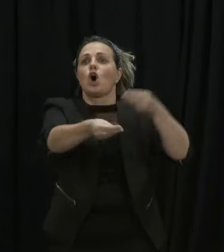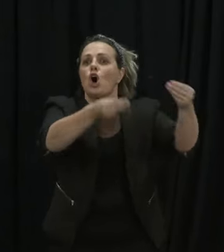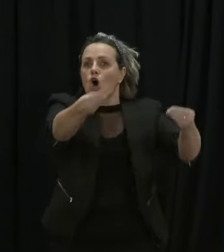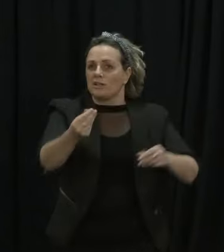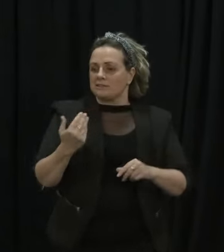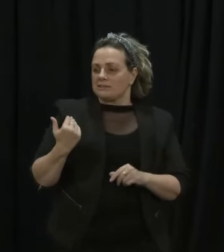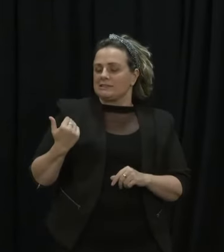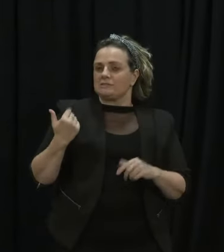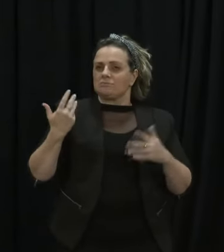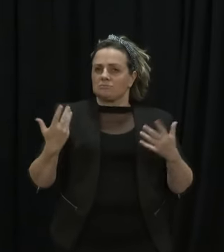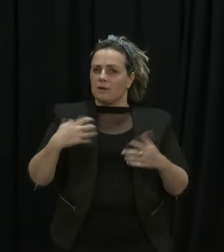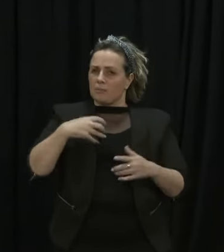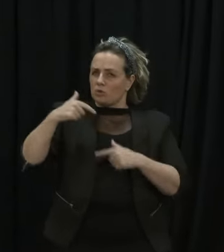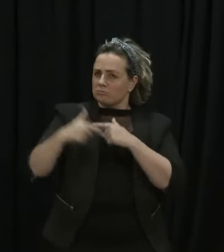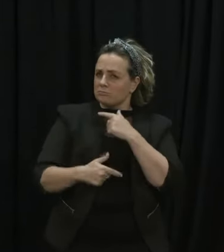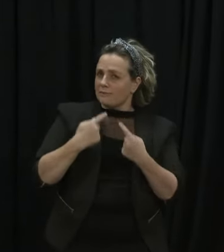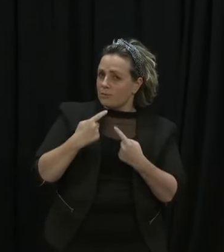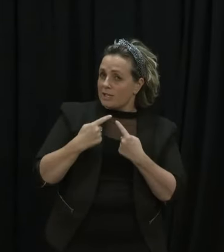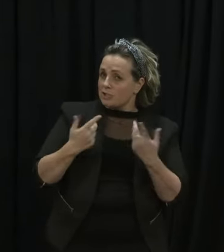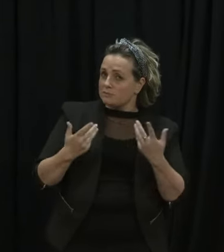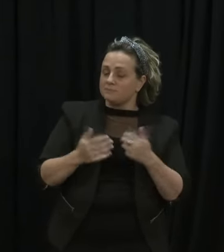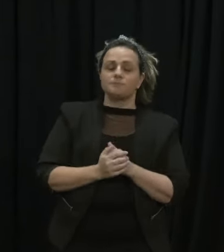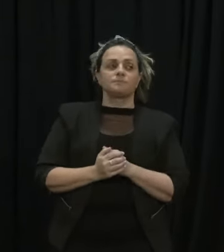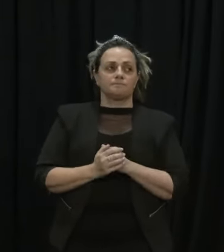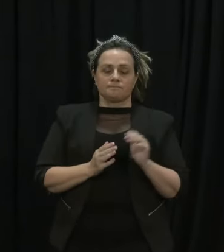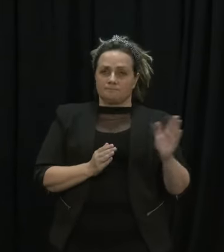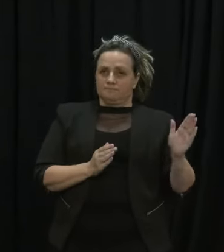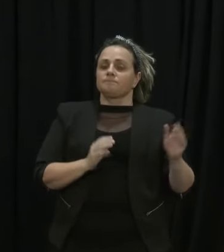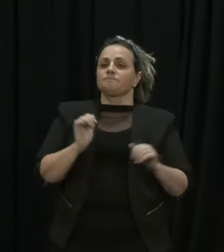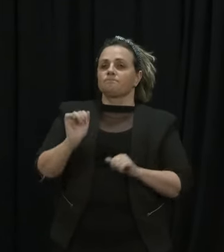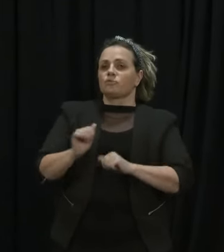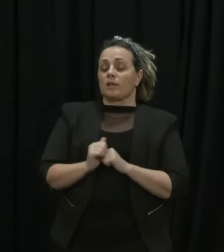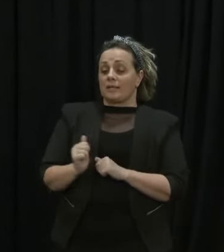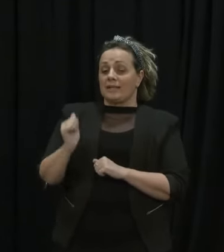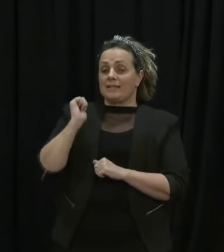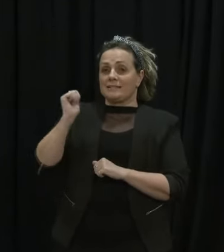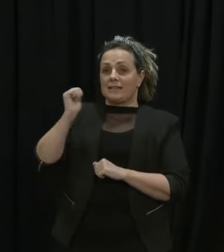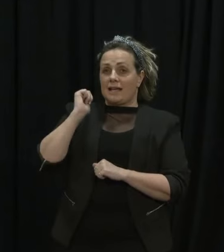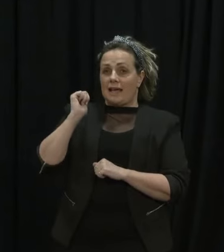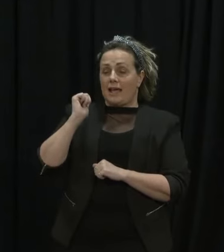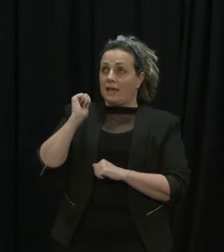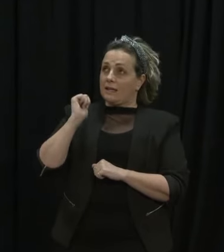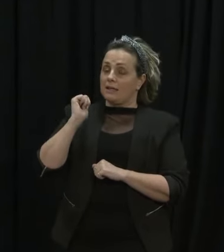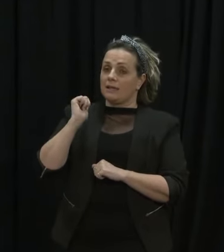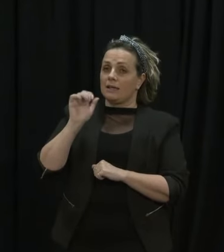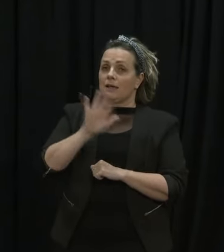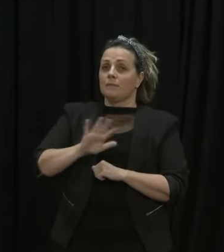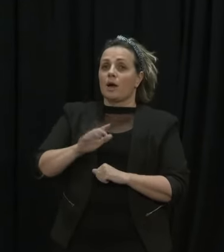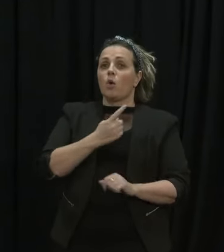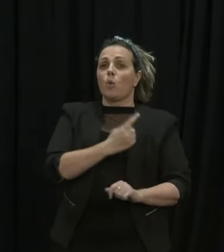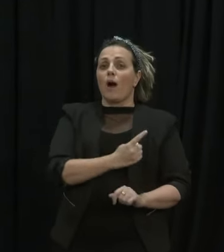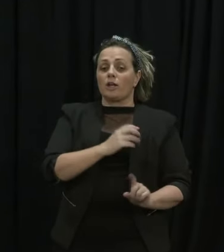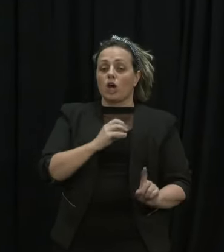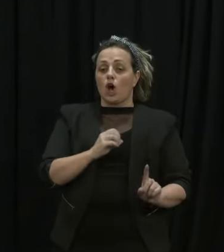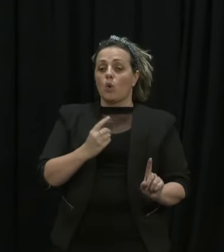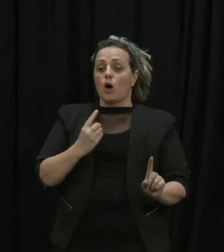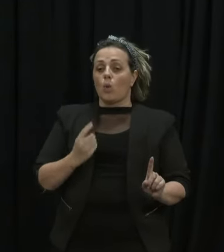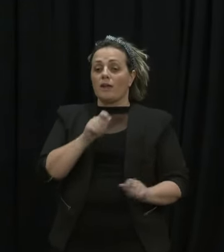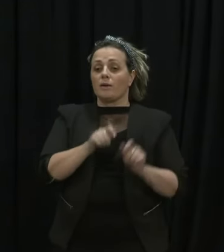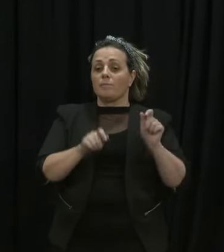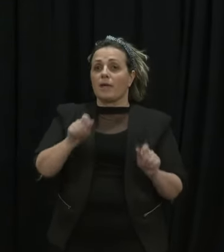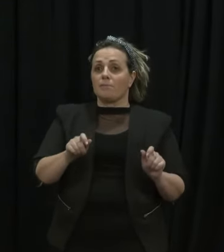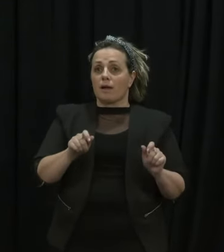Māori and Pacifica more at risk this regime Yes so as of yesterday I think by the end of the day it was actually by the middle of the day it was 101 people from 55